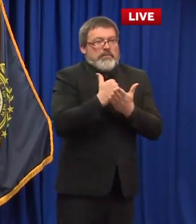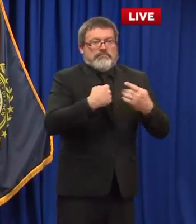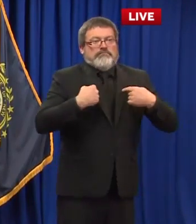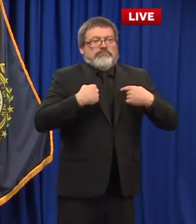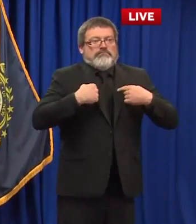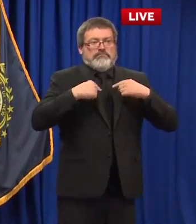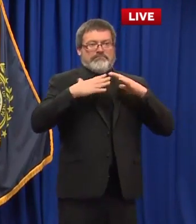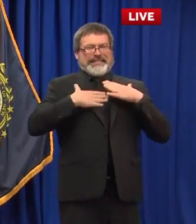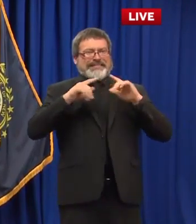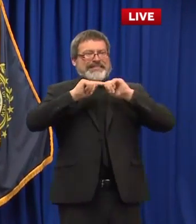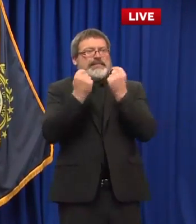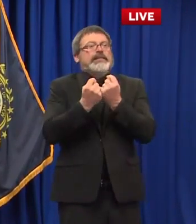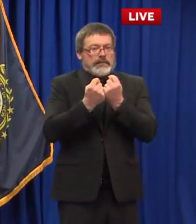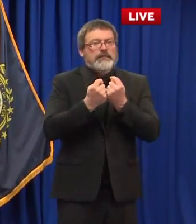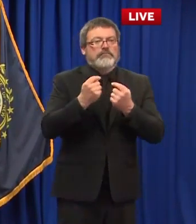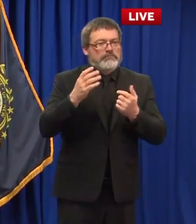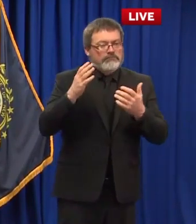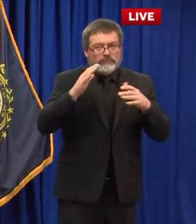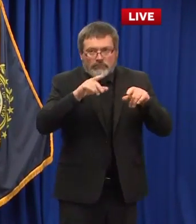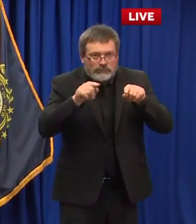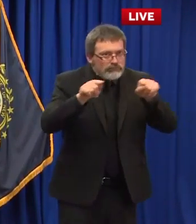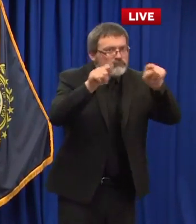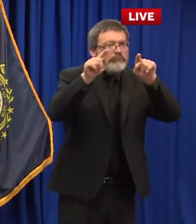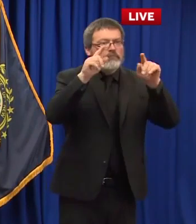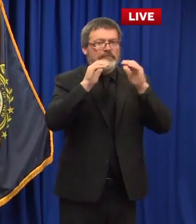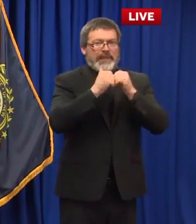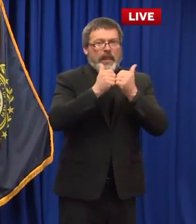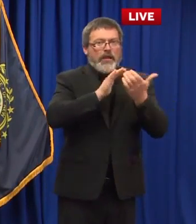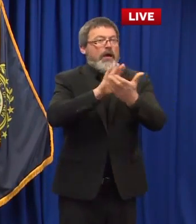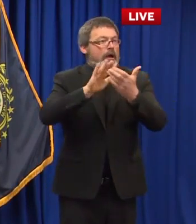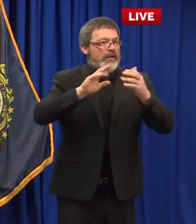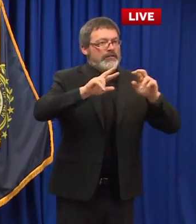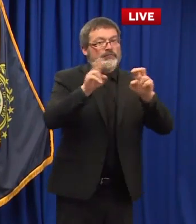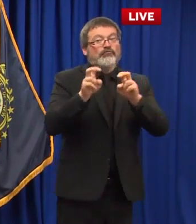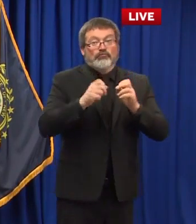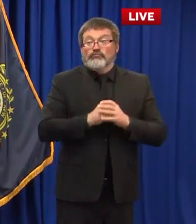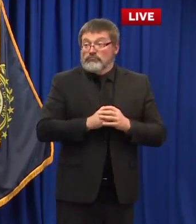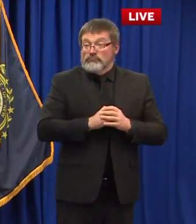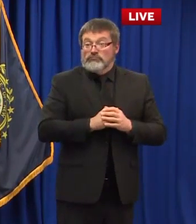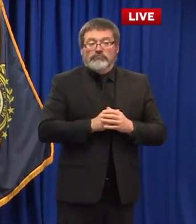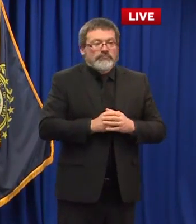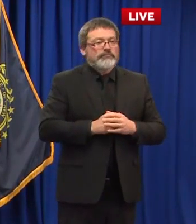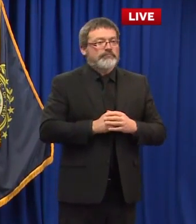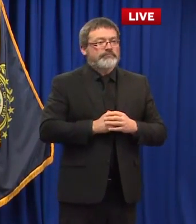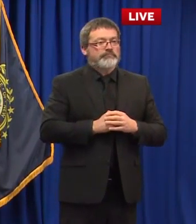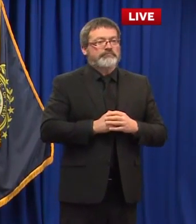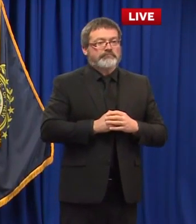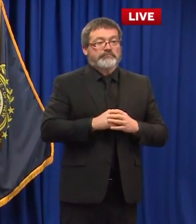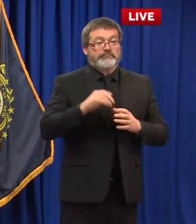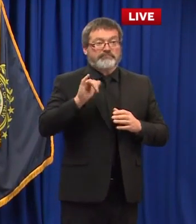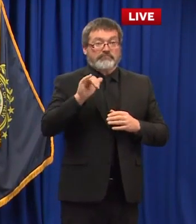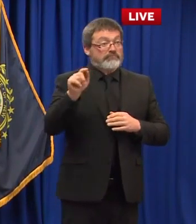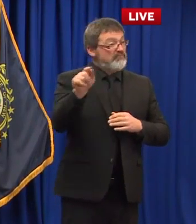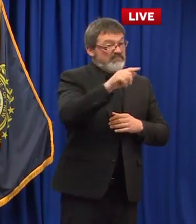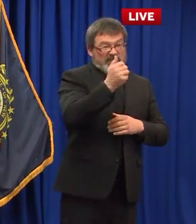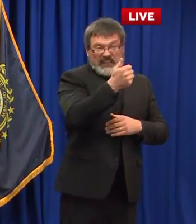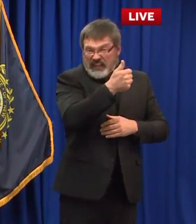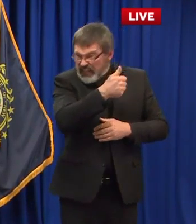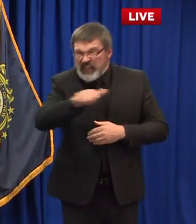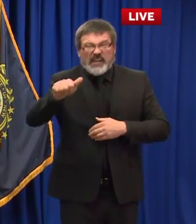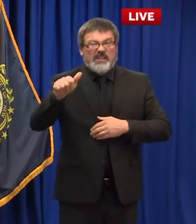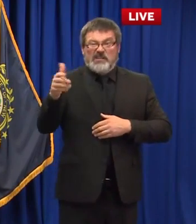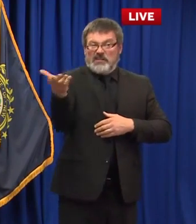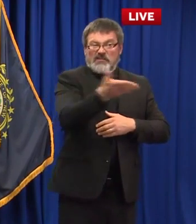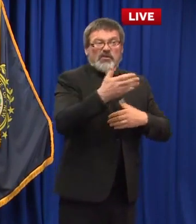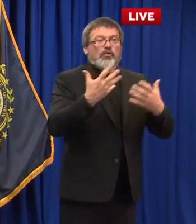It's just, again, we've we have the tools in the toolbox. We want folks to use them. And again, anyone who wants a test can get a test. So if you